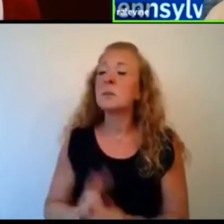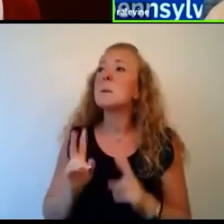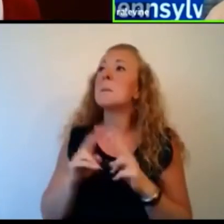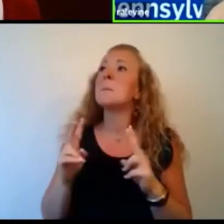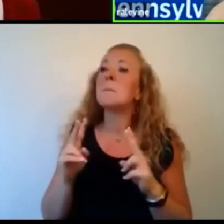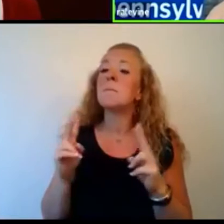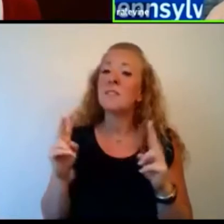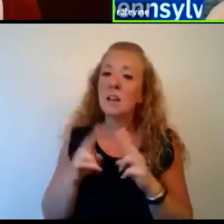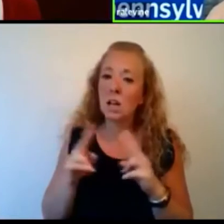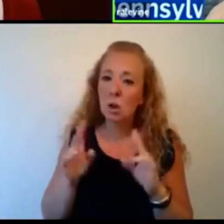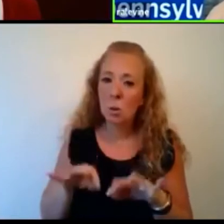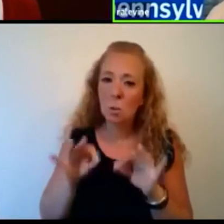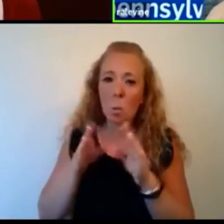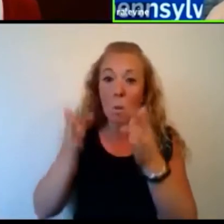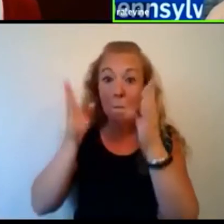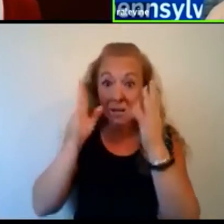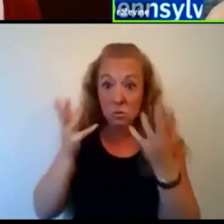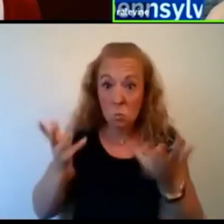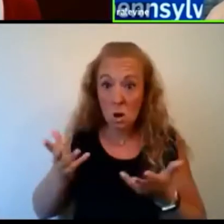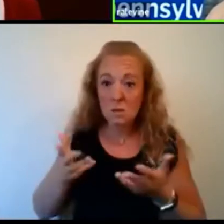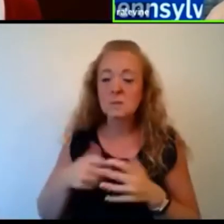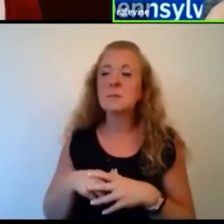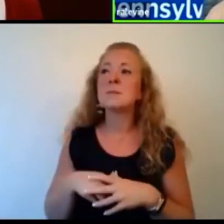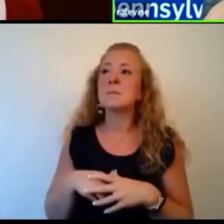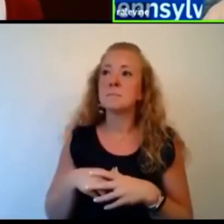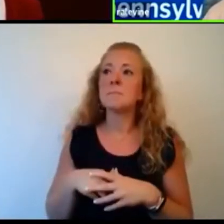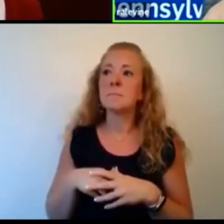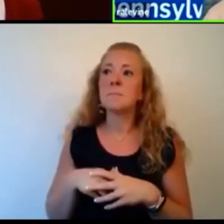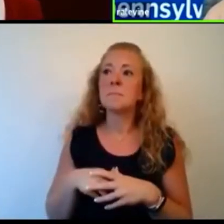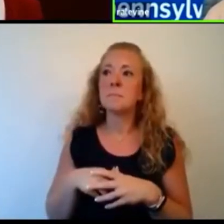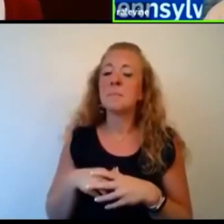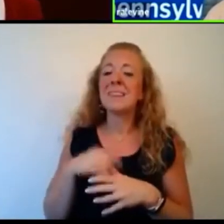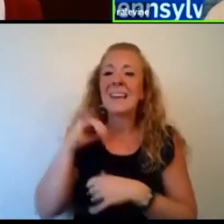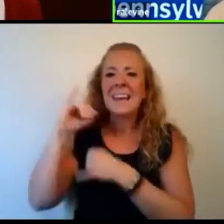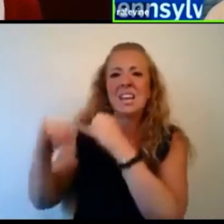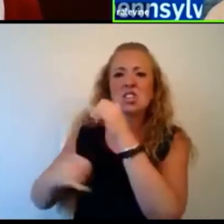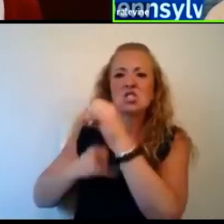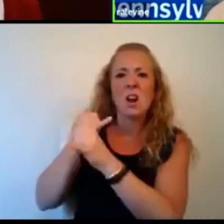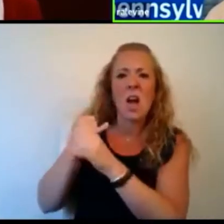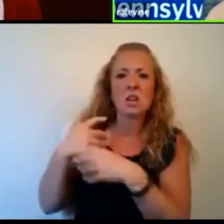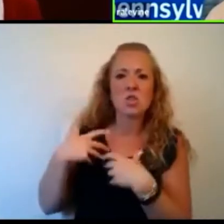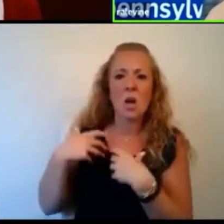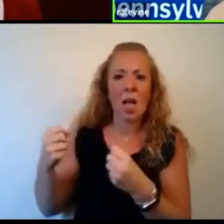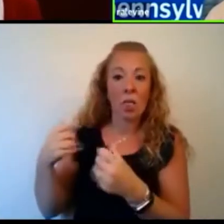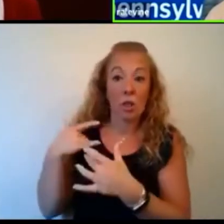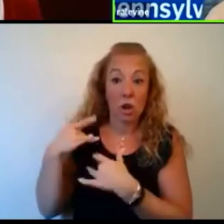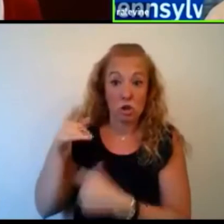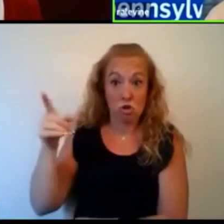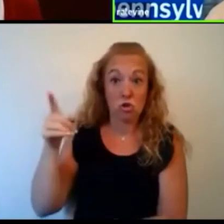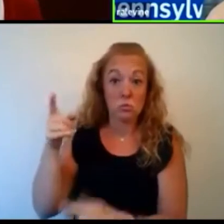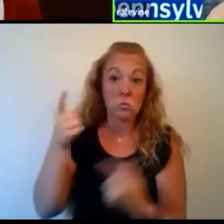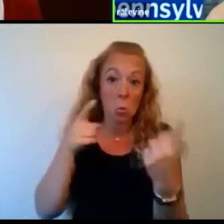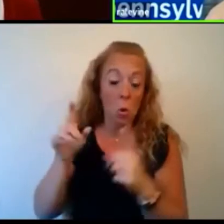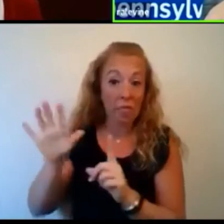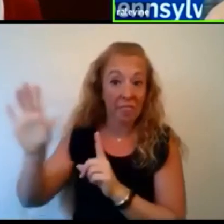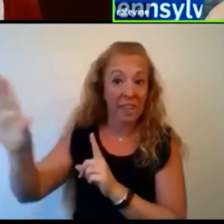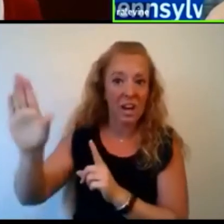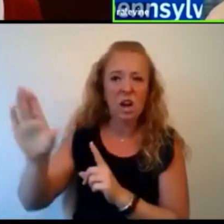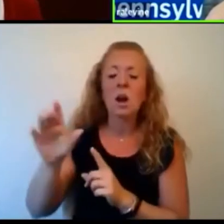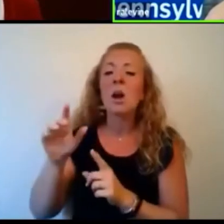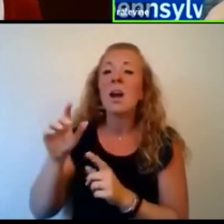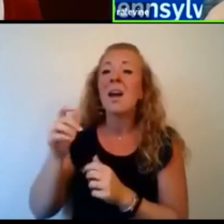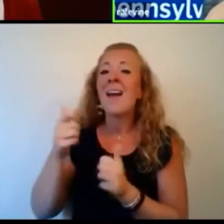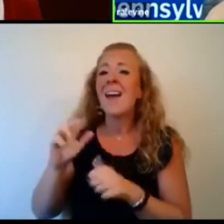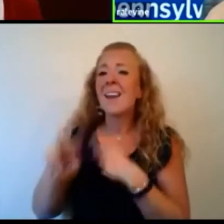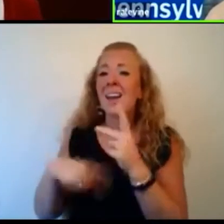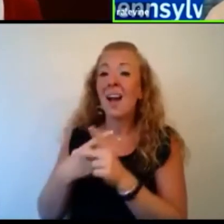attention to, um, uh, to, to international health issues, which is why I feel any type of defunding of the